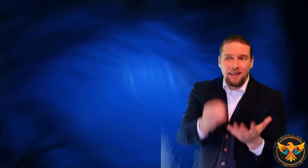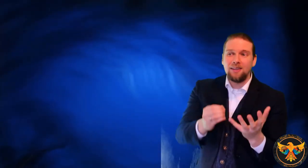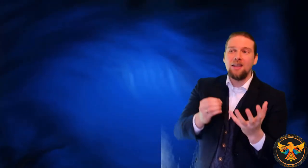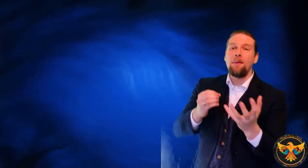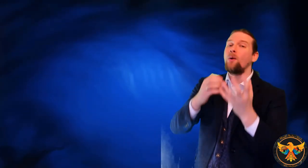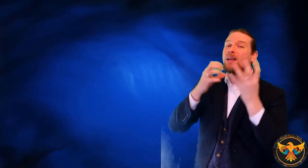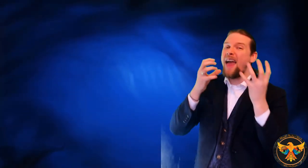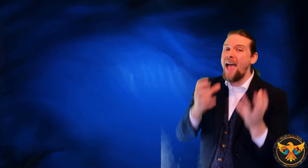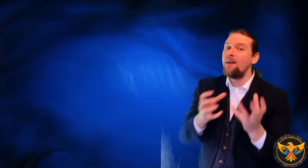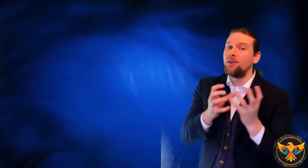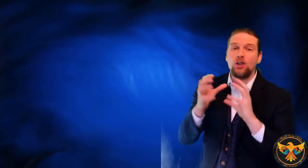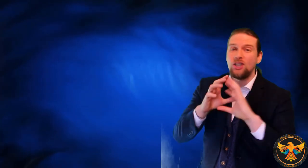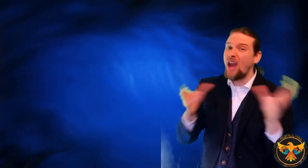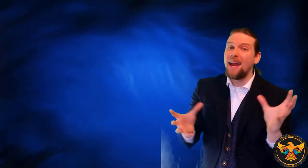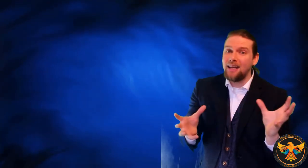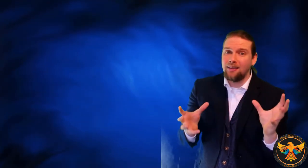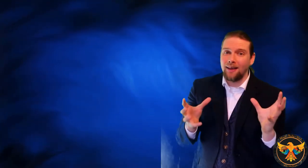guilty about can ever change anything.